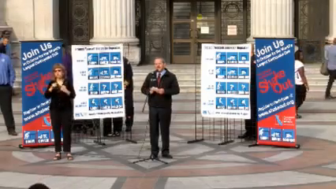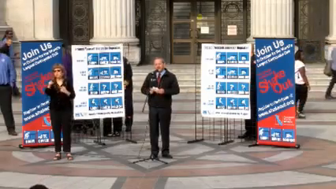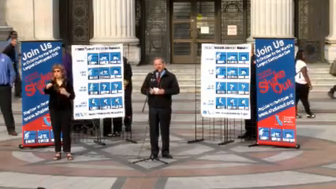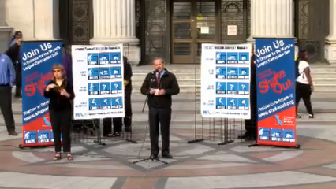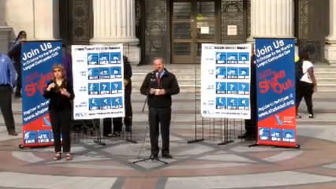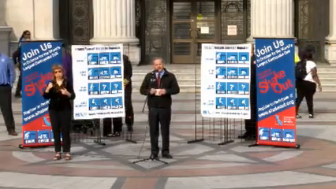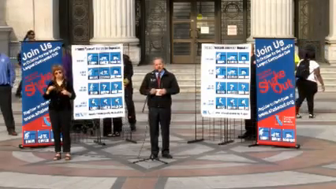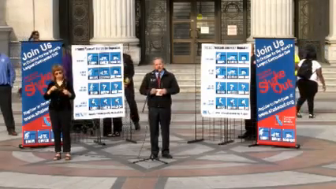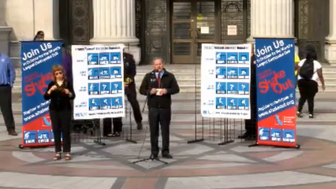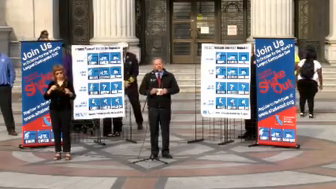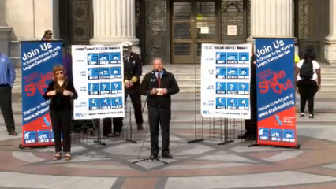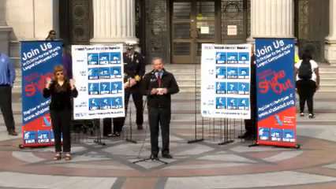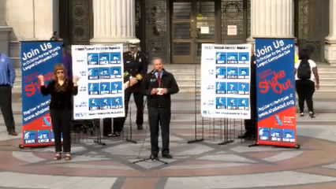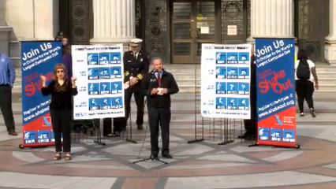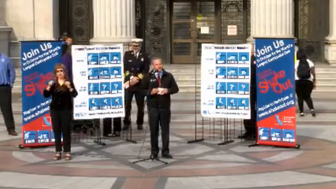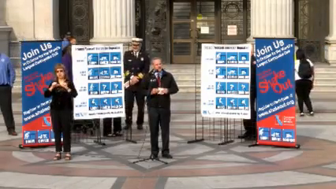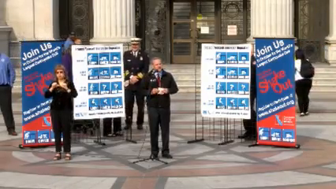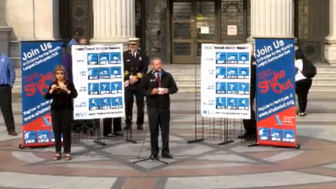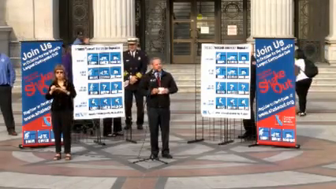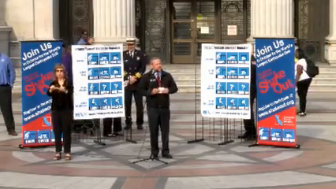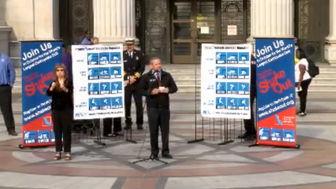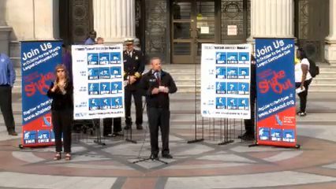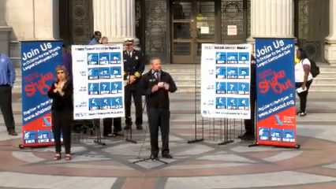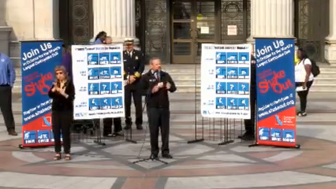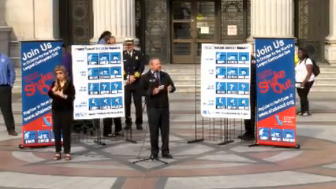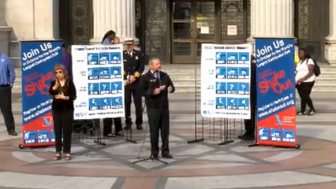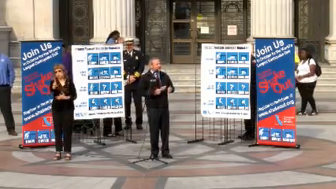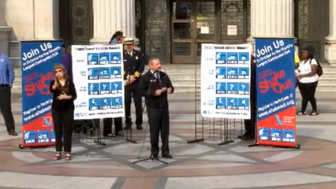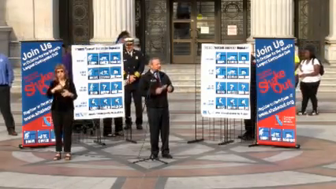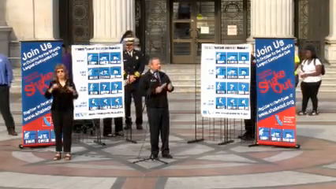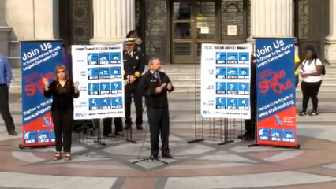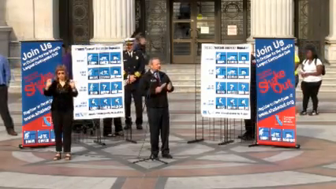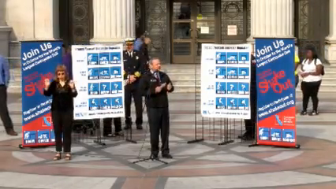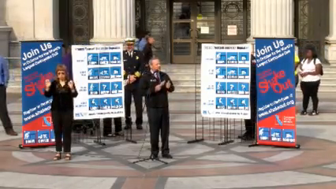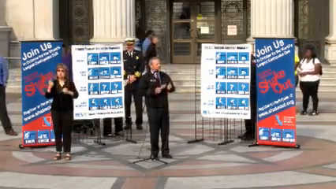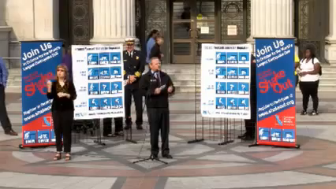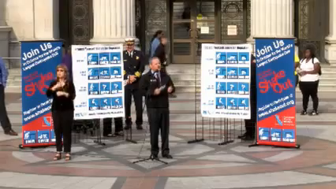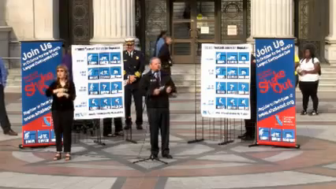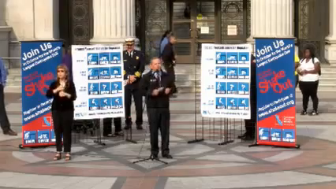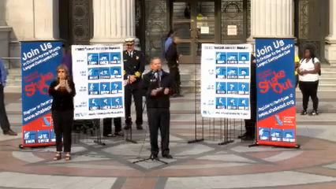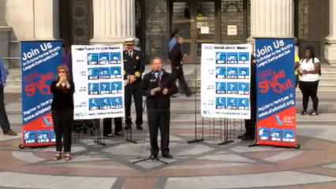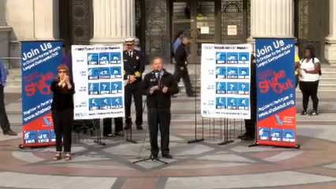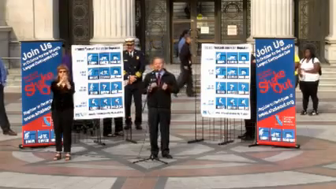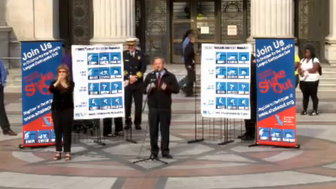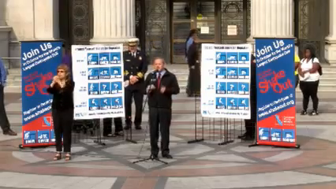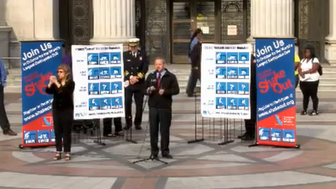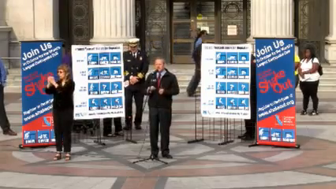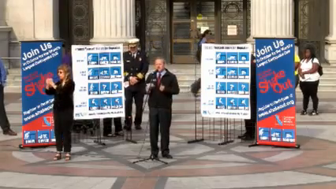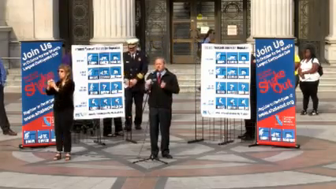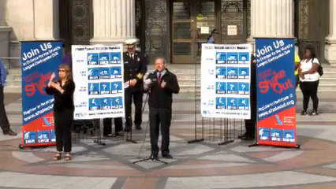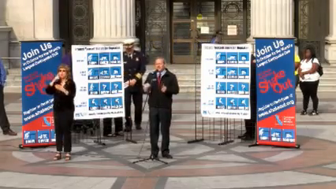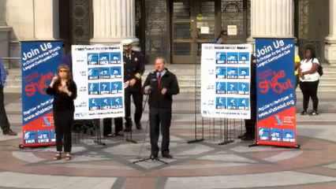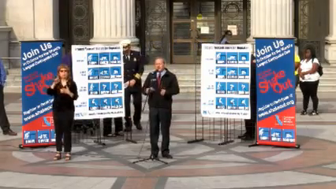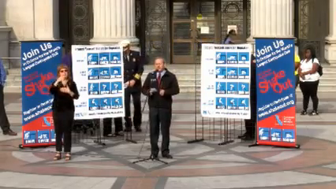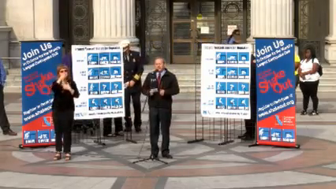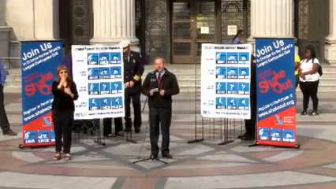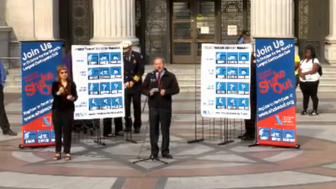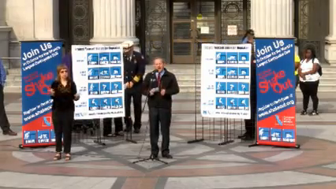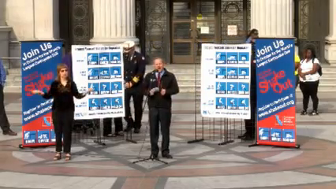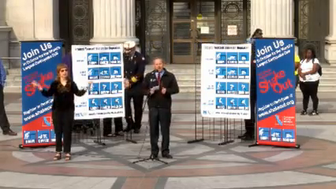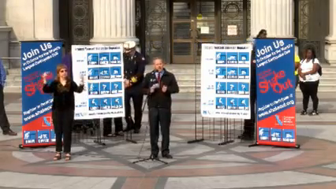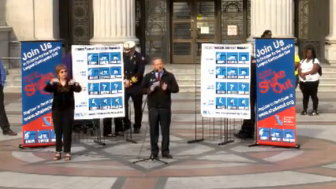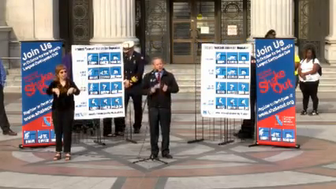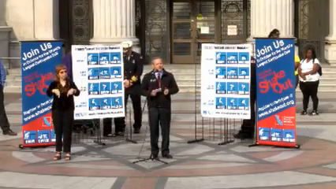and to navigate through the emergencies. So today, I just want to congratulate you all for being interested, being here.